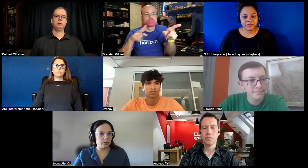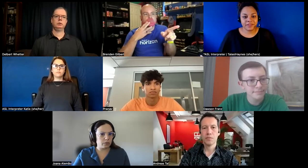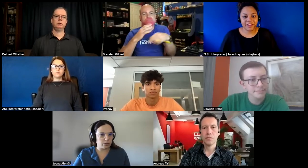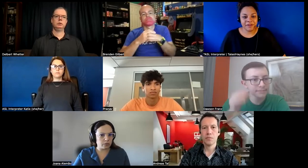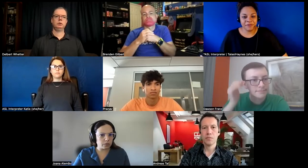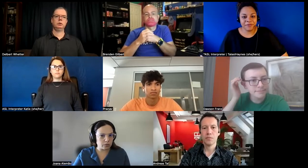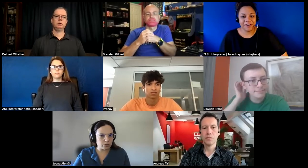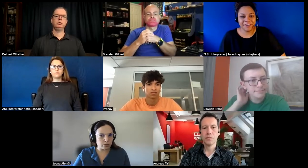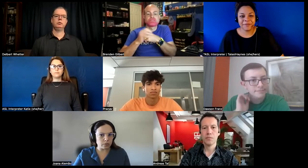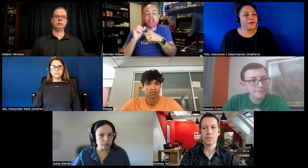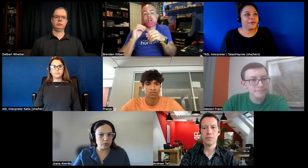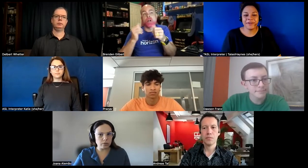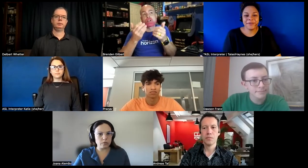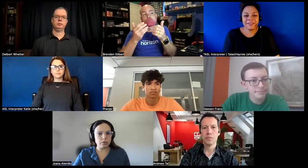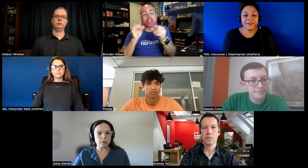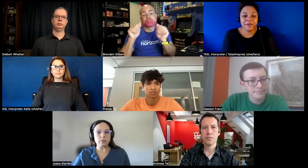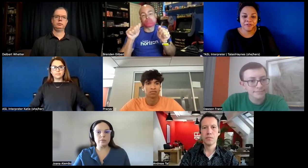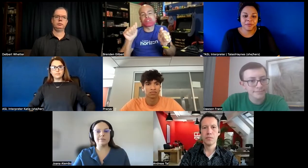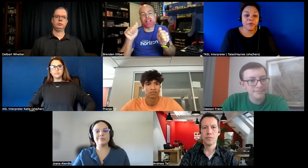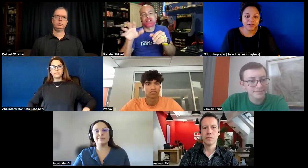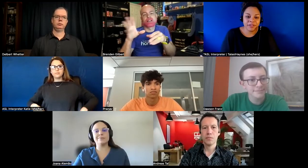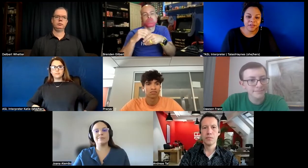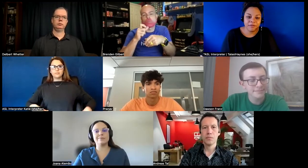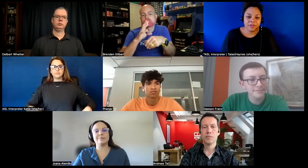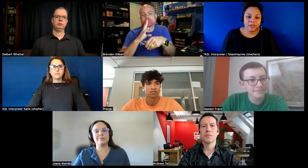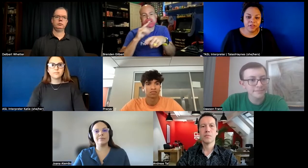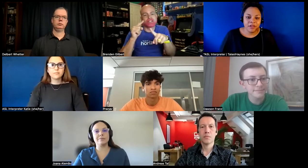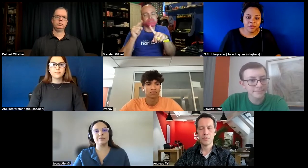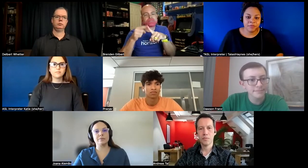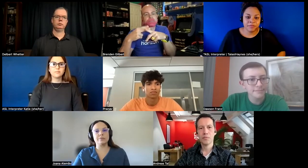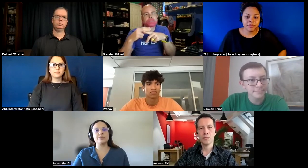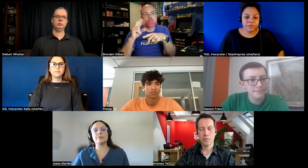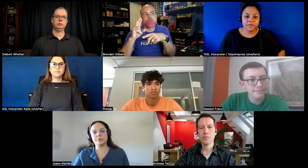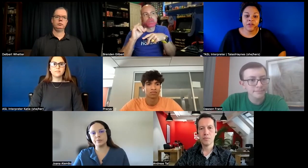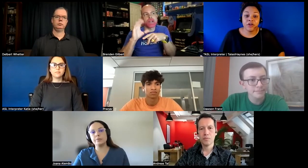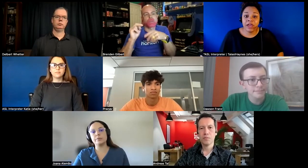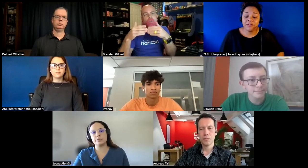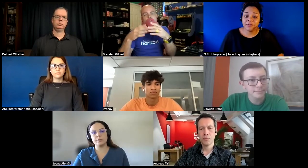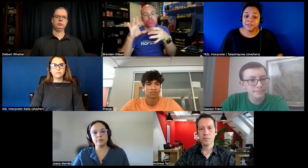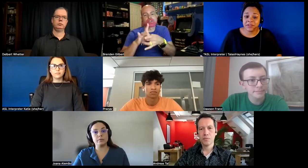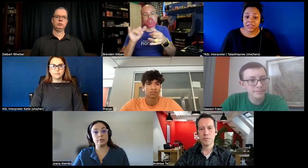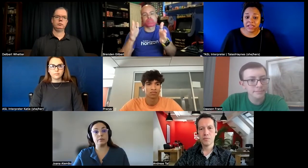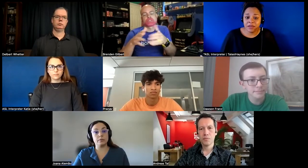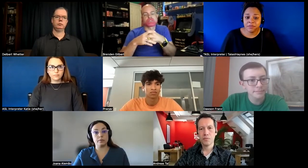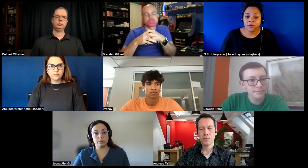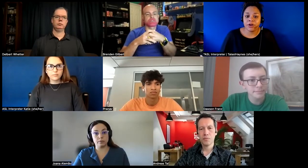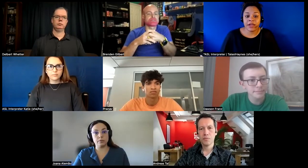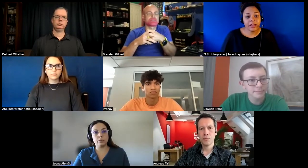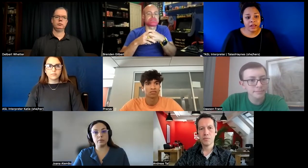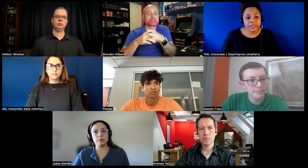yeah it would be hard like where am i going to look oh there's a pointer that's helpful um if they could have a specific name or an icon tied